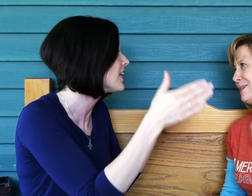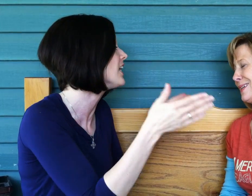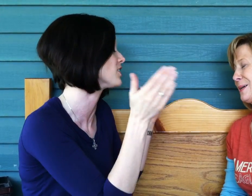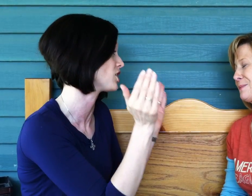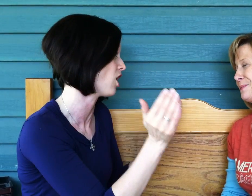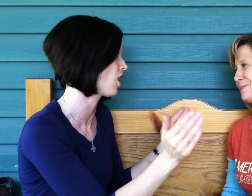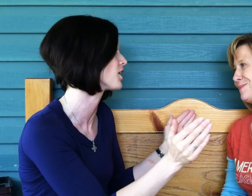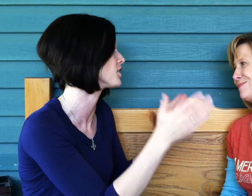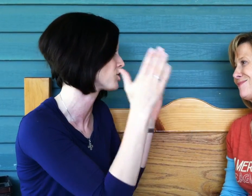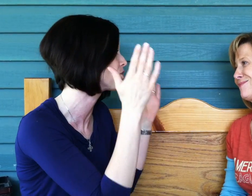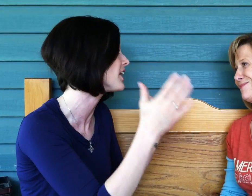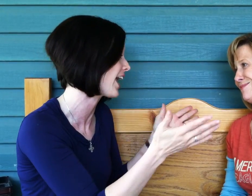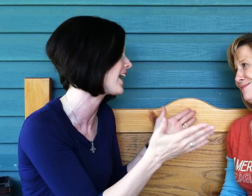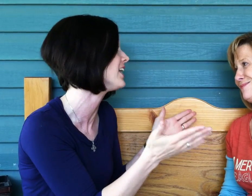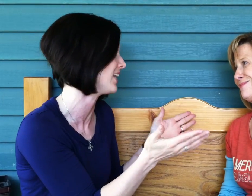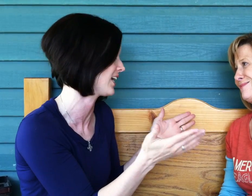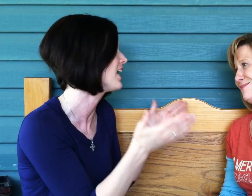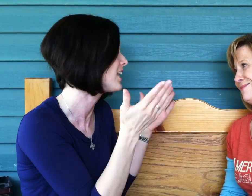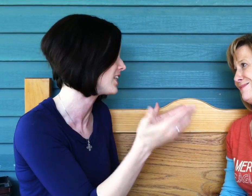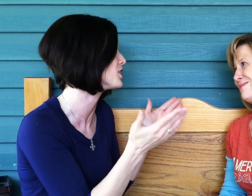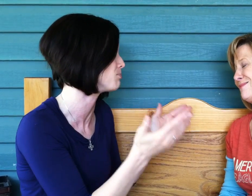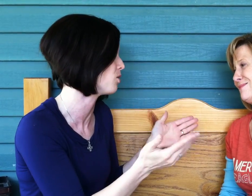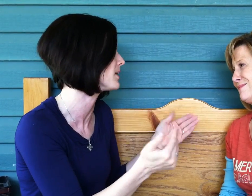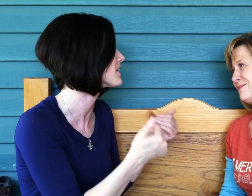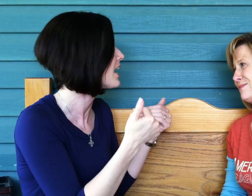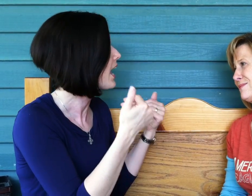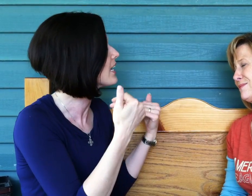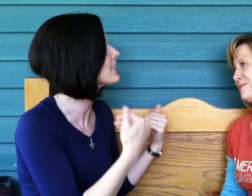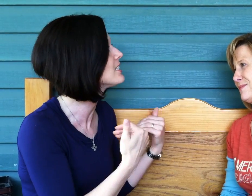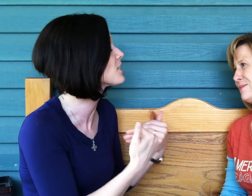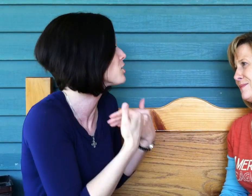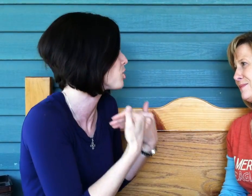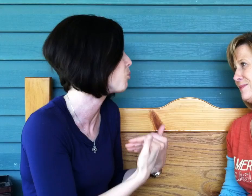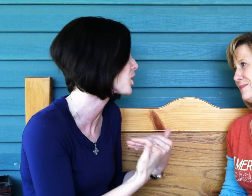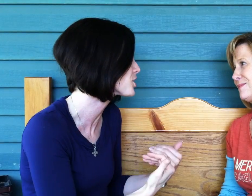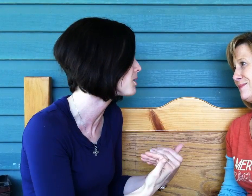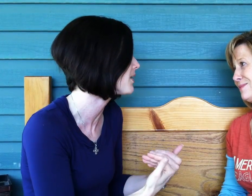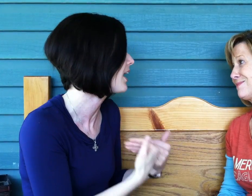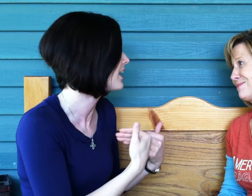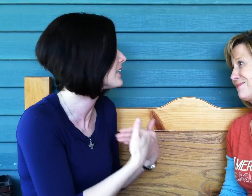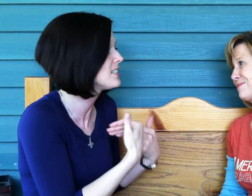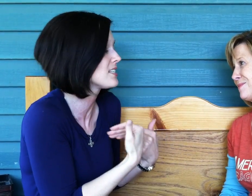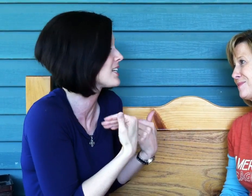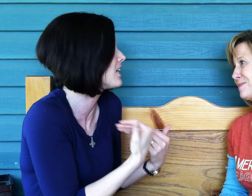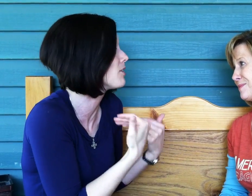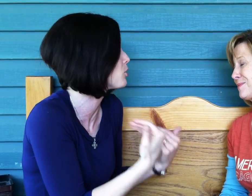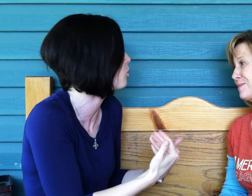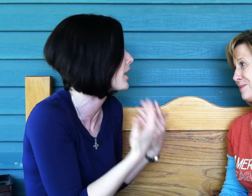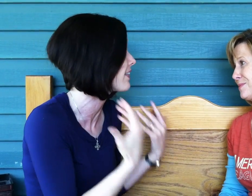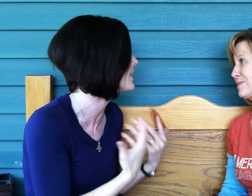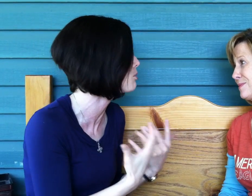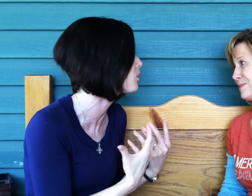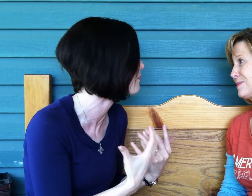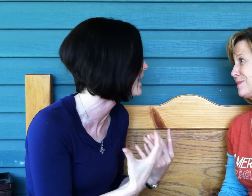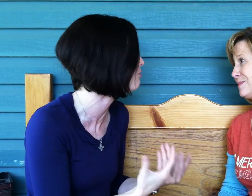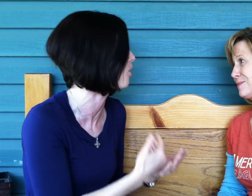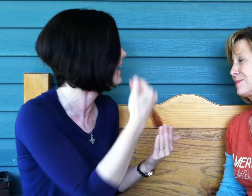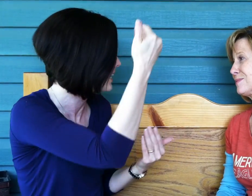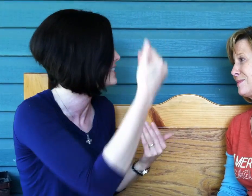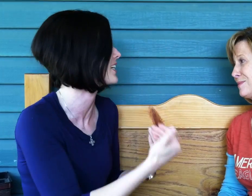he is the artist creating these moments and it leads us to worship and it leads us to give him glory and that's what we're made for, is to